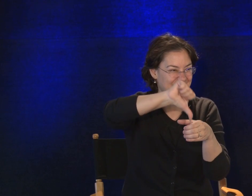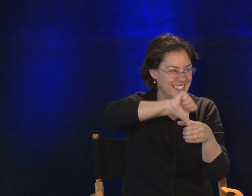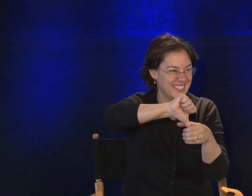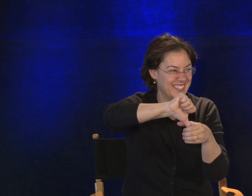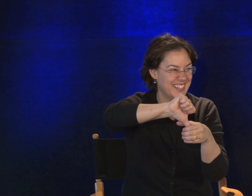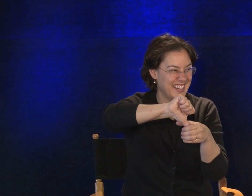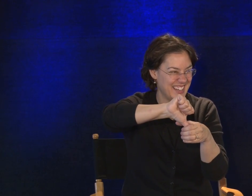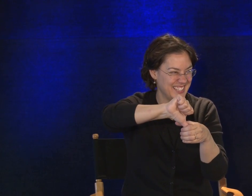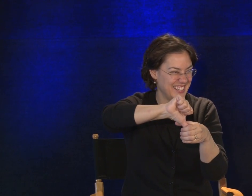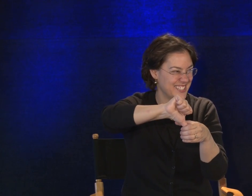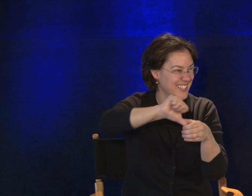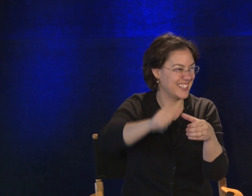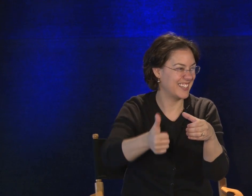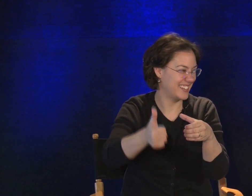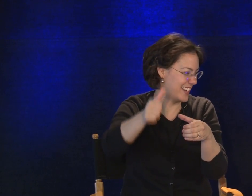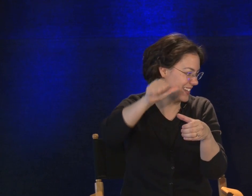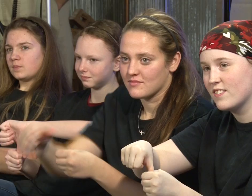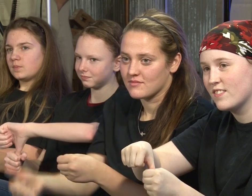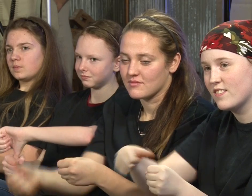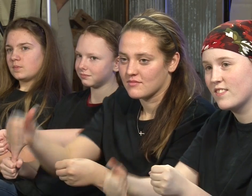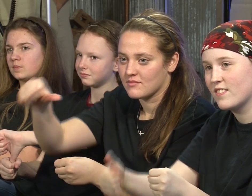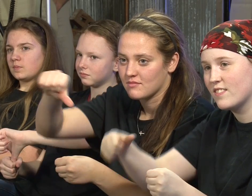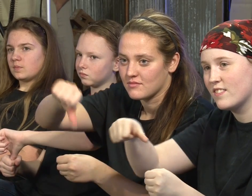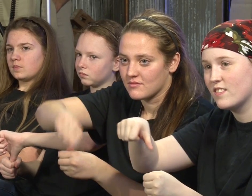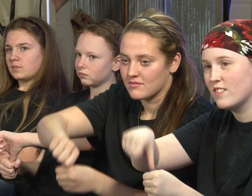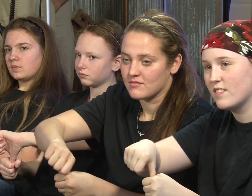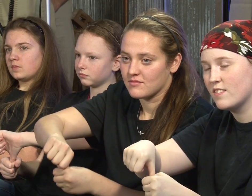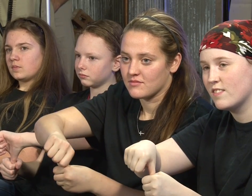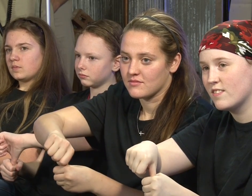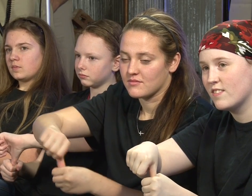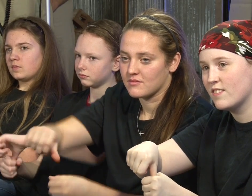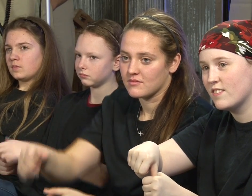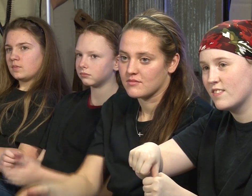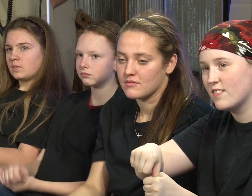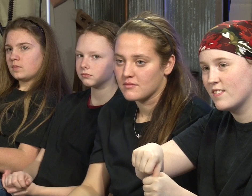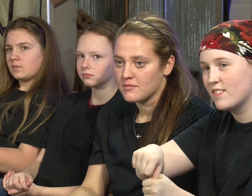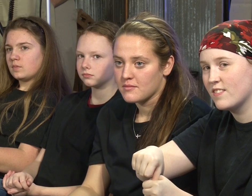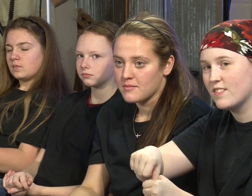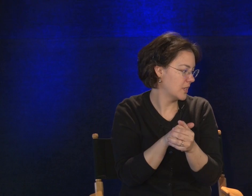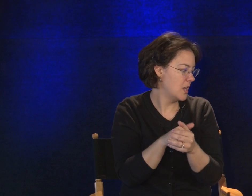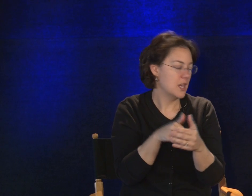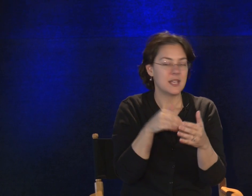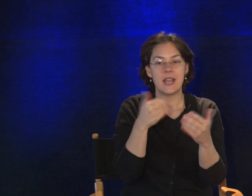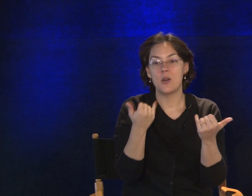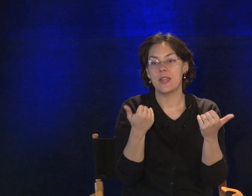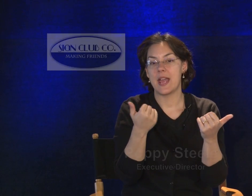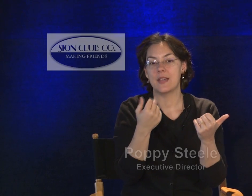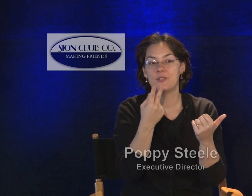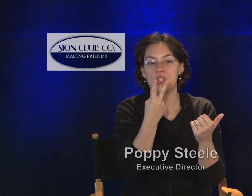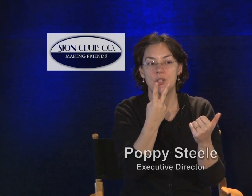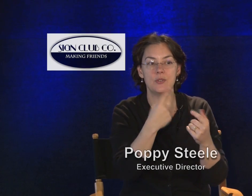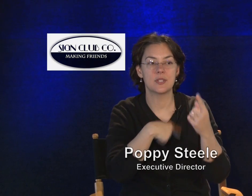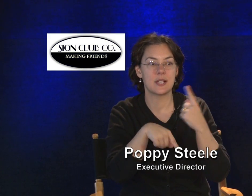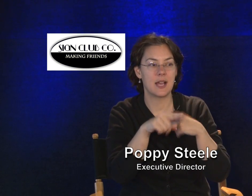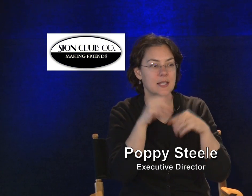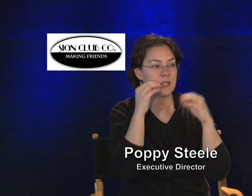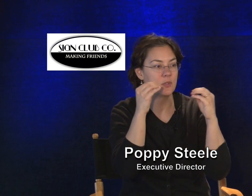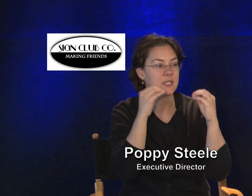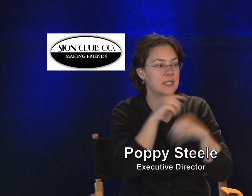right? A gas station. Gas into the tank. Now, we have two signs I want to